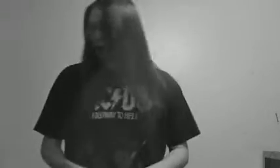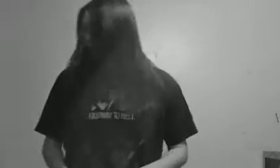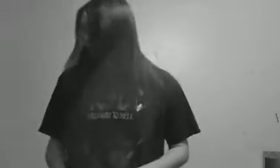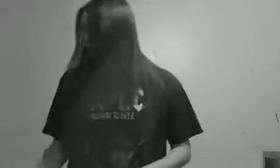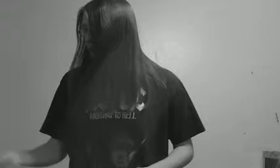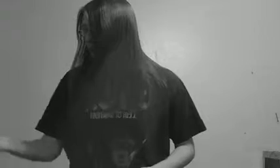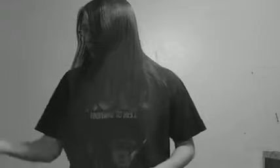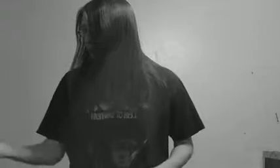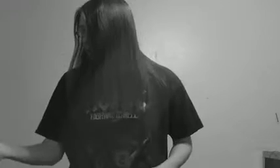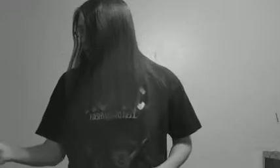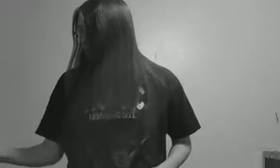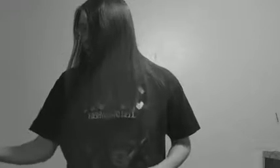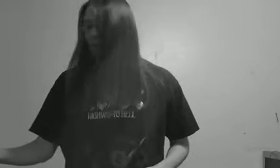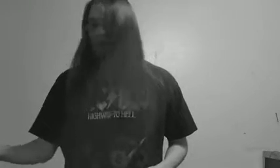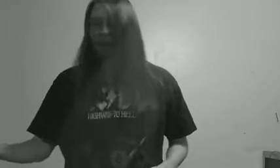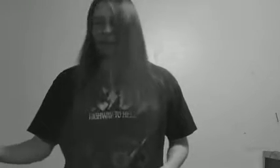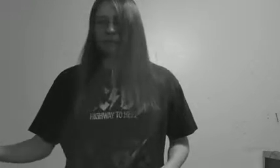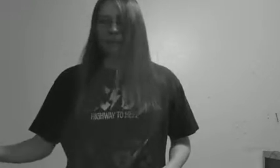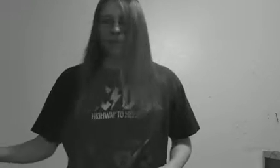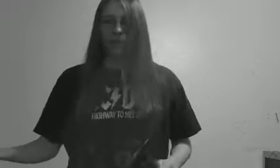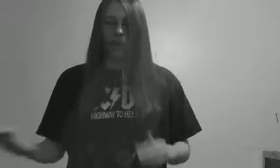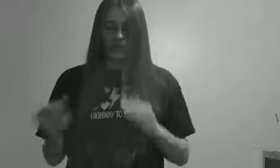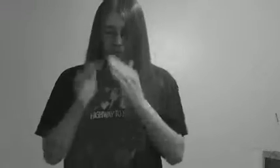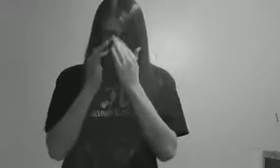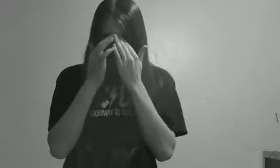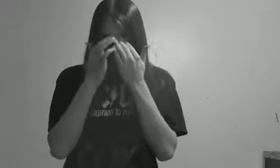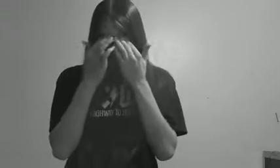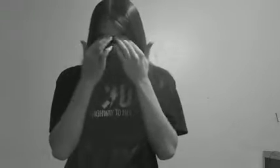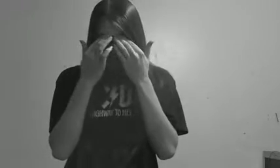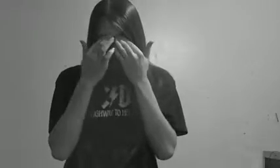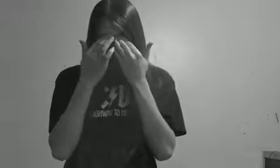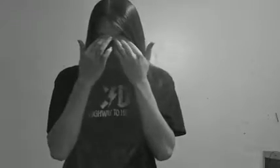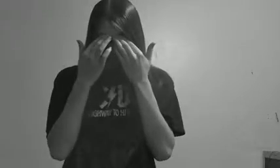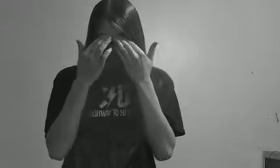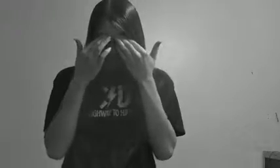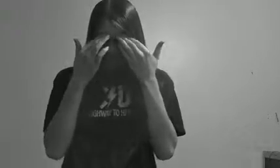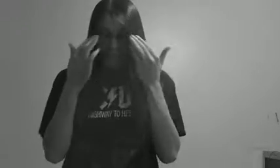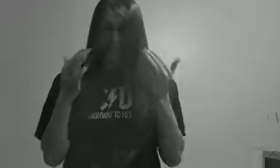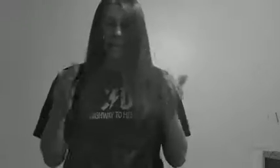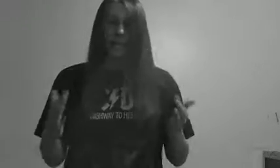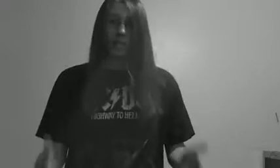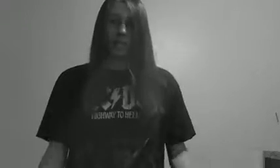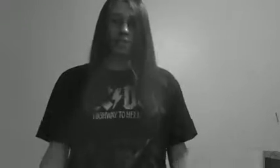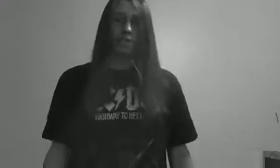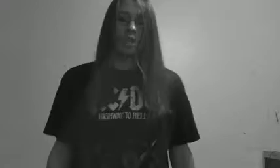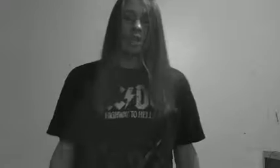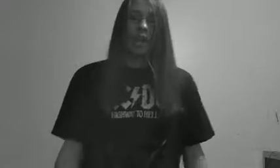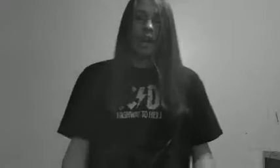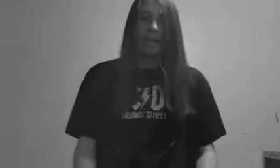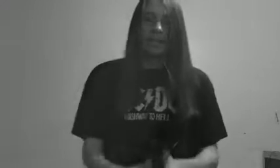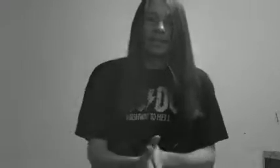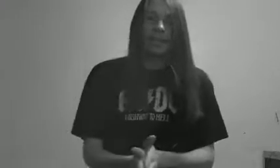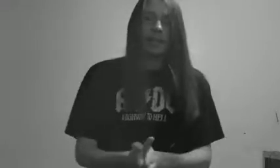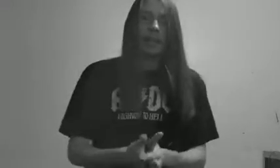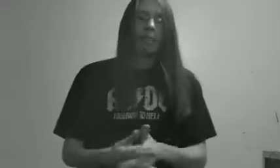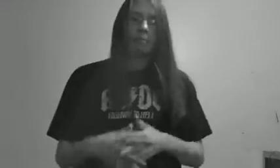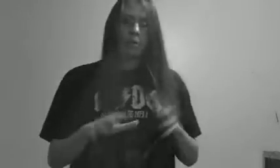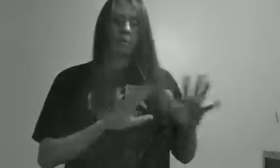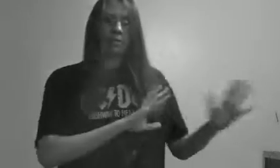put them in my videos, all my fan videos, all my, not fan videos, all my fan pictures I get, I'll put them in